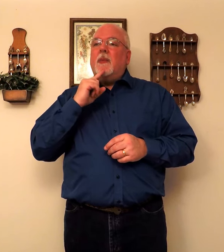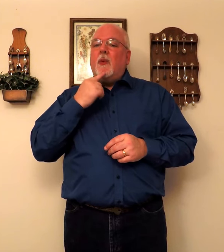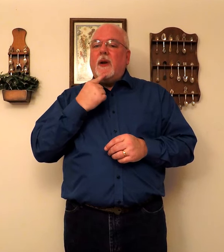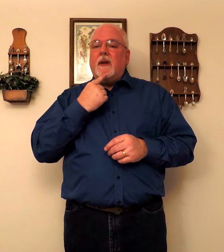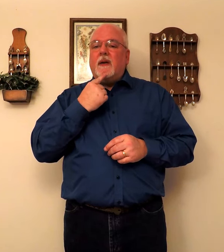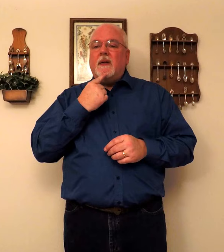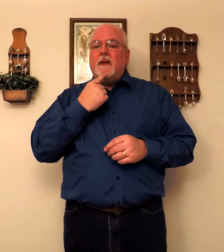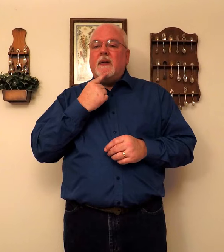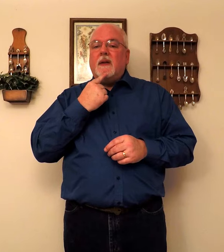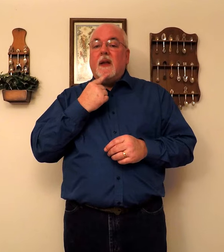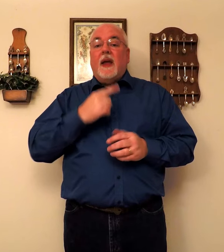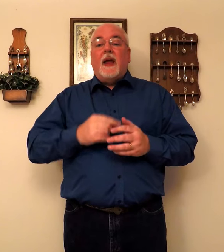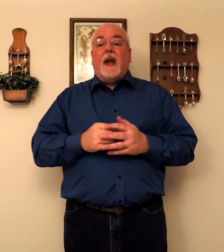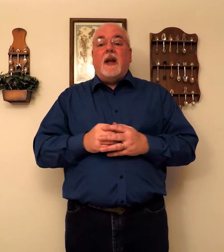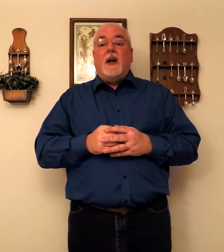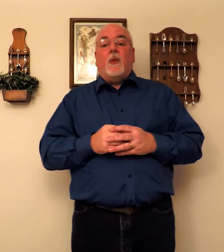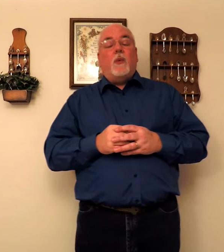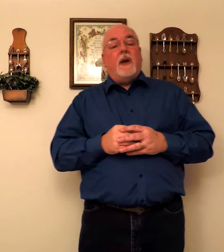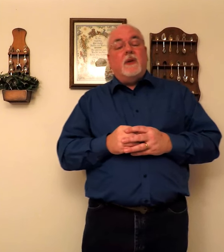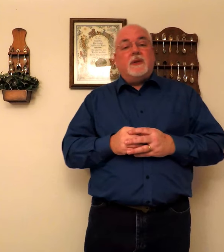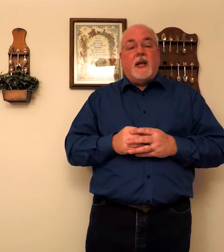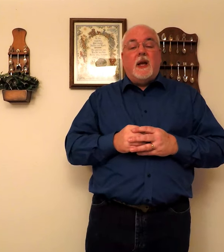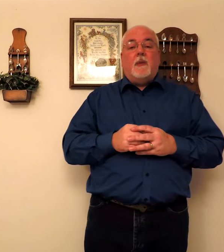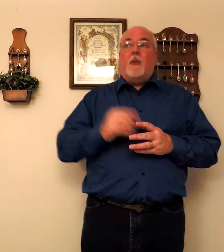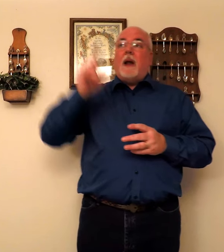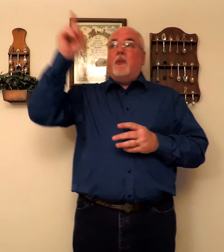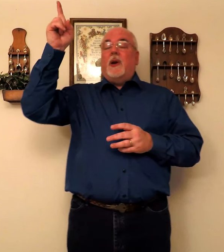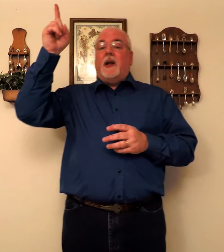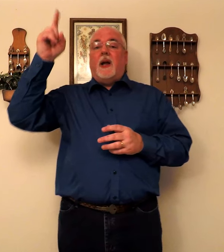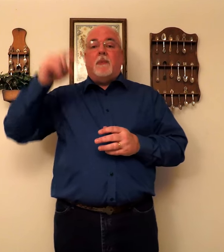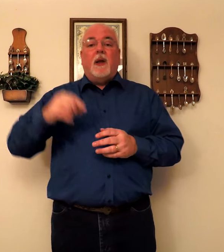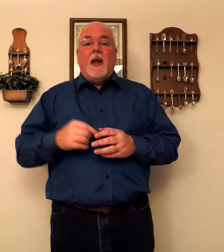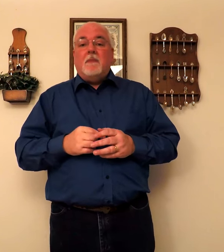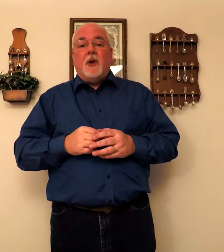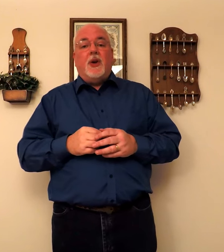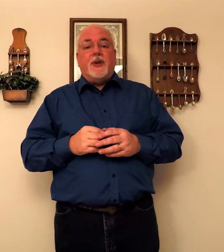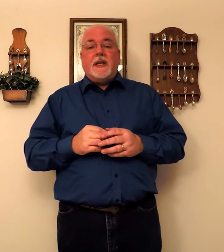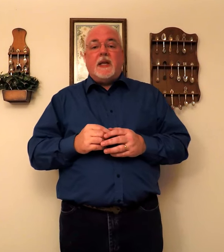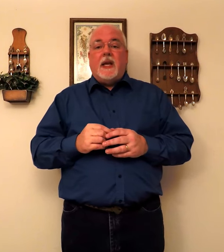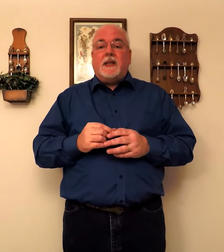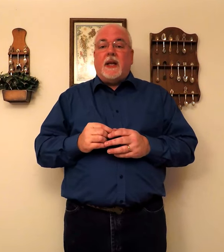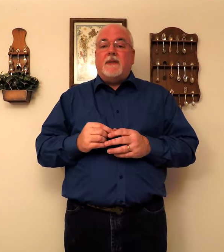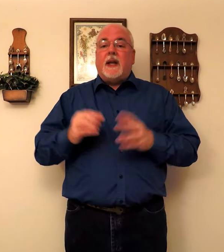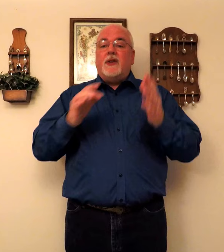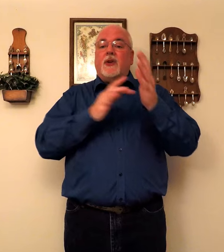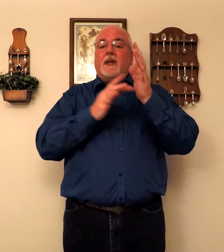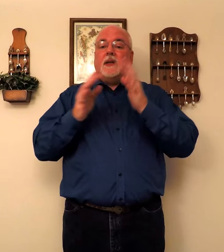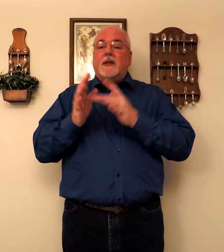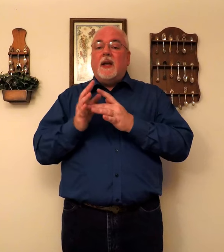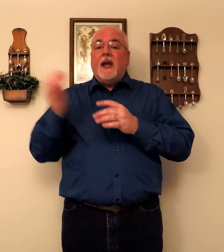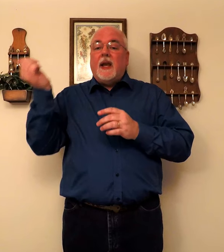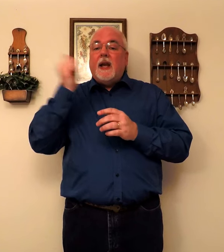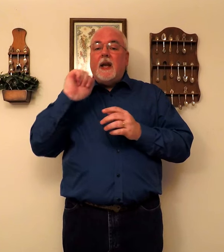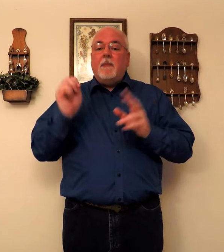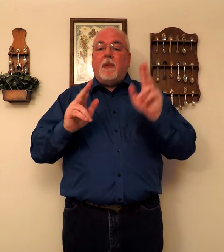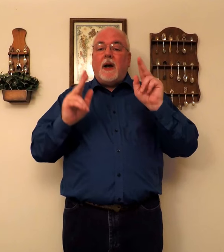Disappointed. And here. We use him. I point it up. But you can just as easily. It said Jesus. Anybody.